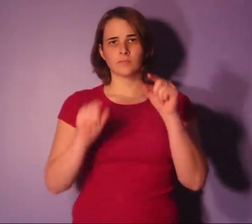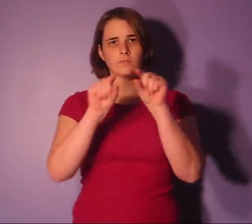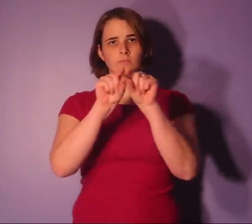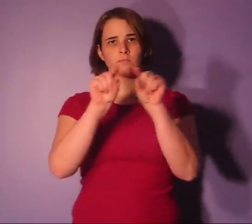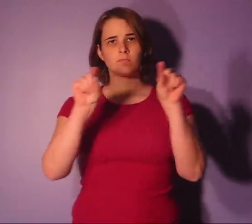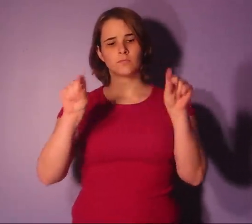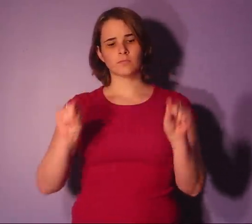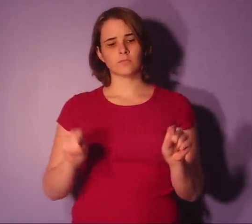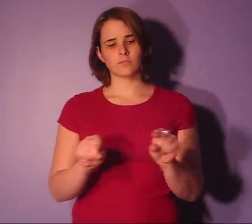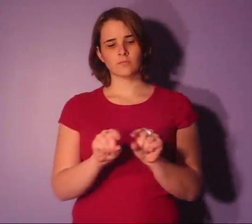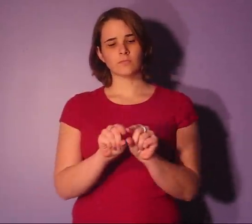frame